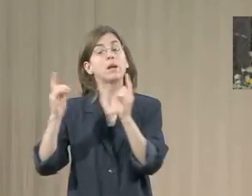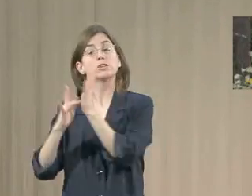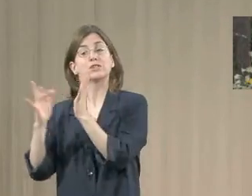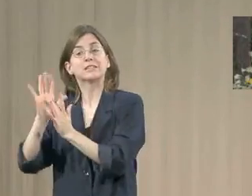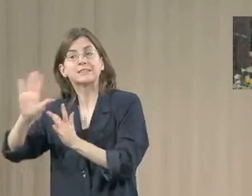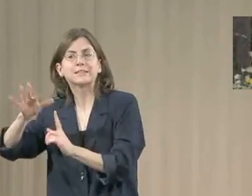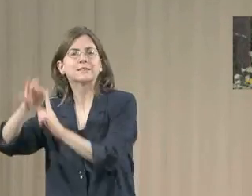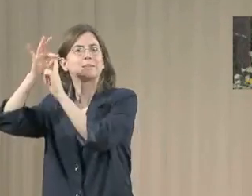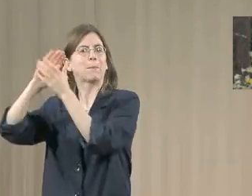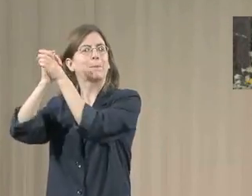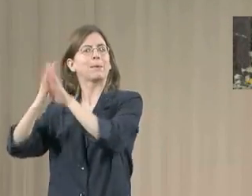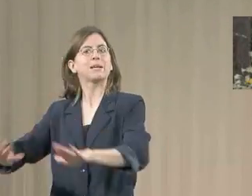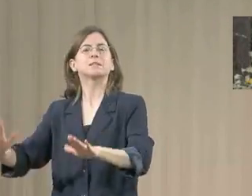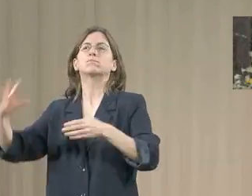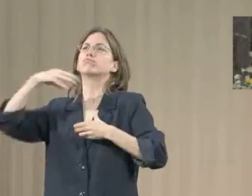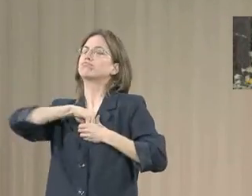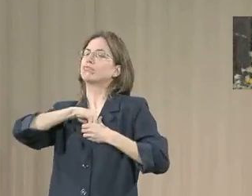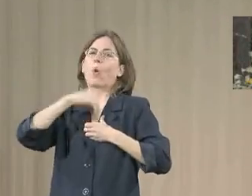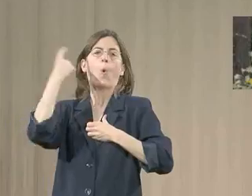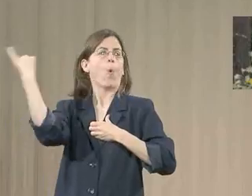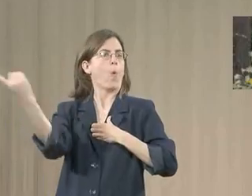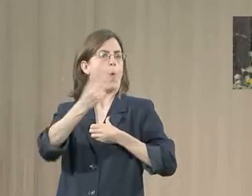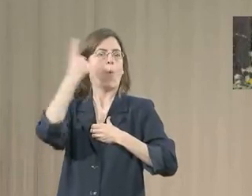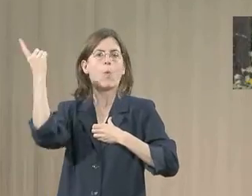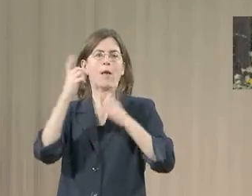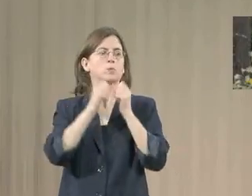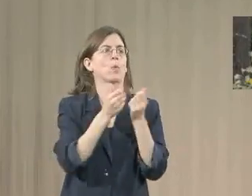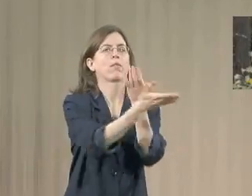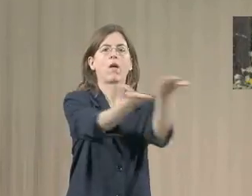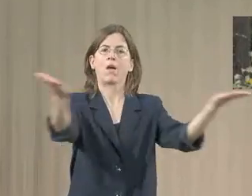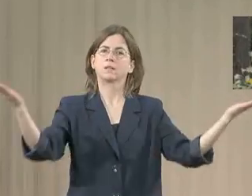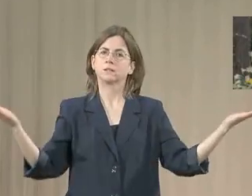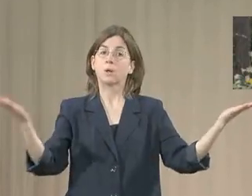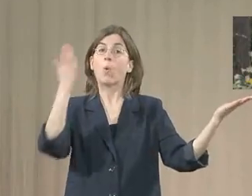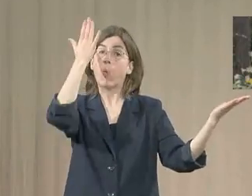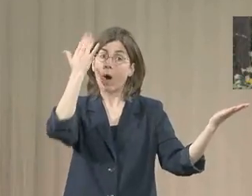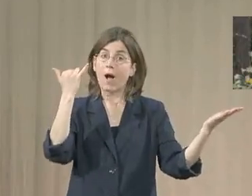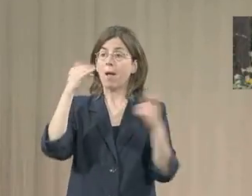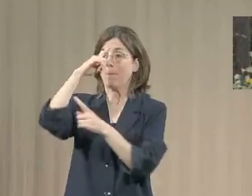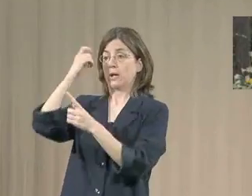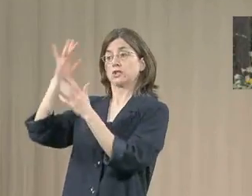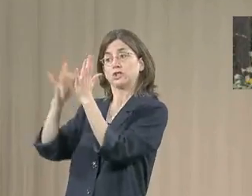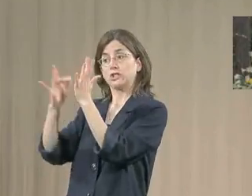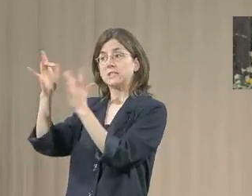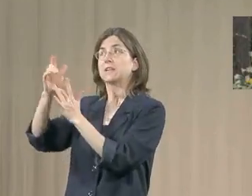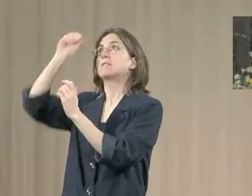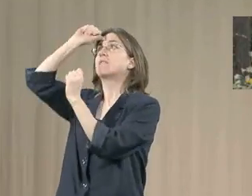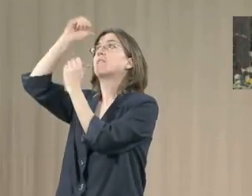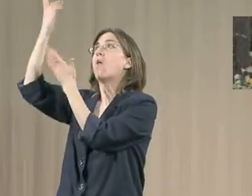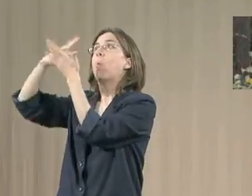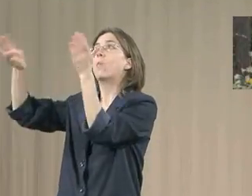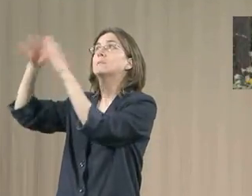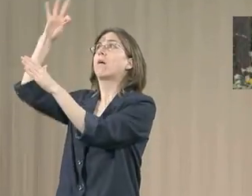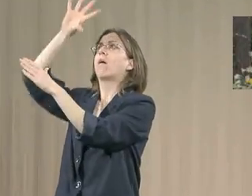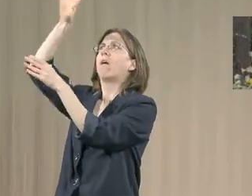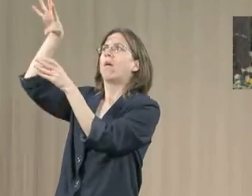The peace that Jesus gives is always with us because he and the Father and the Holy Spirit